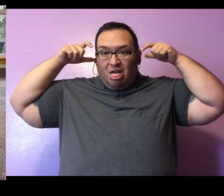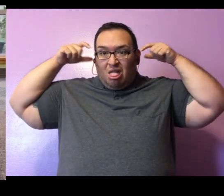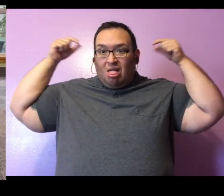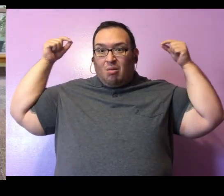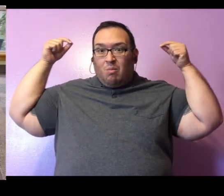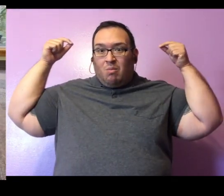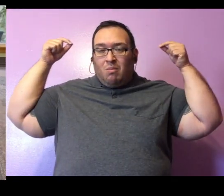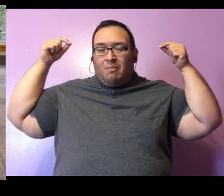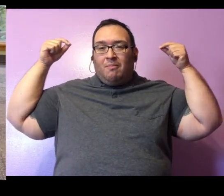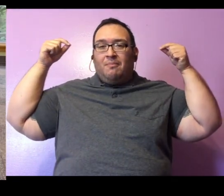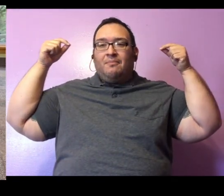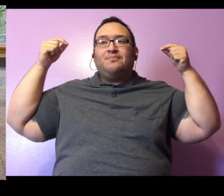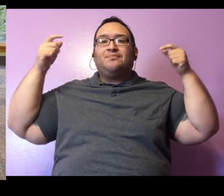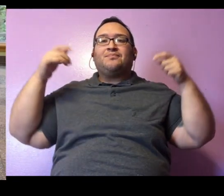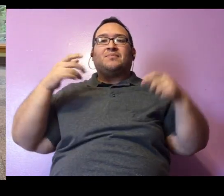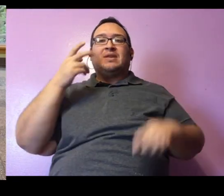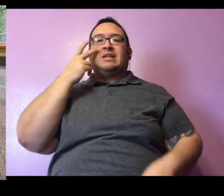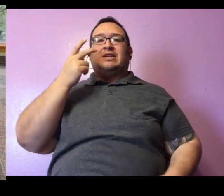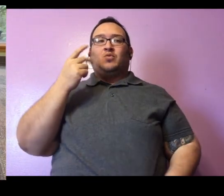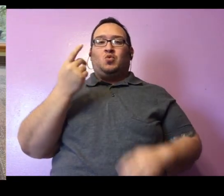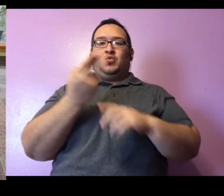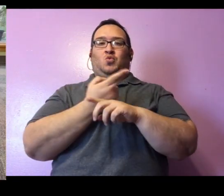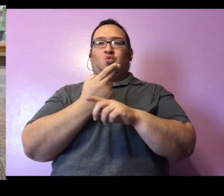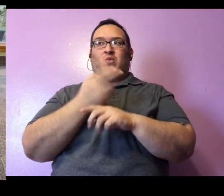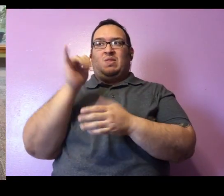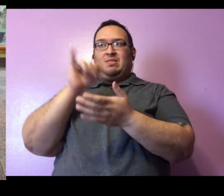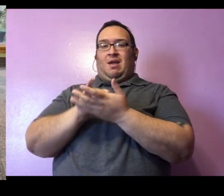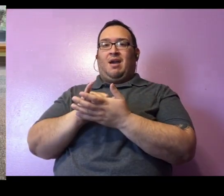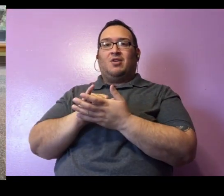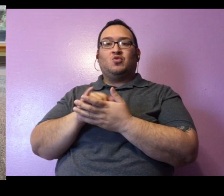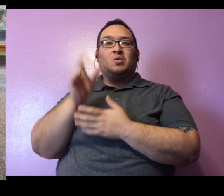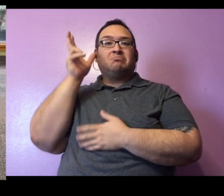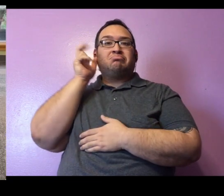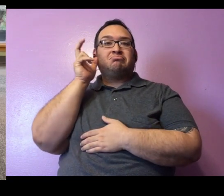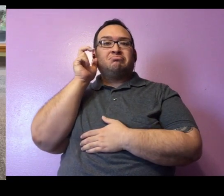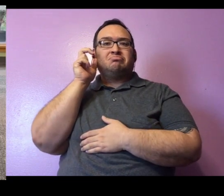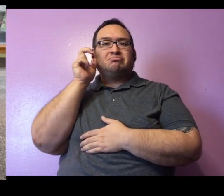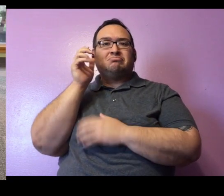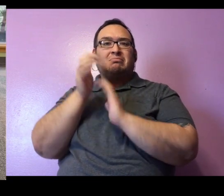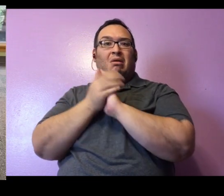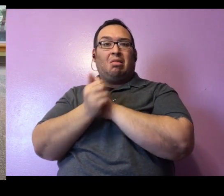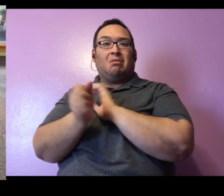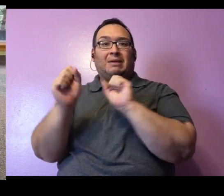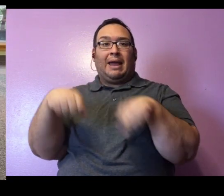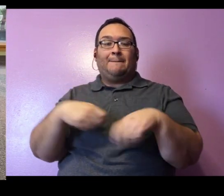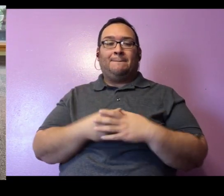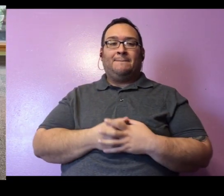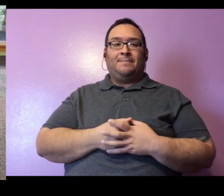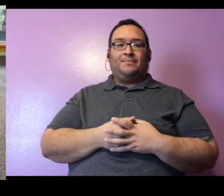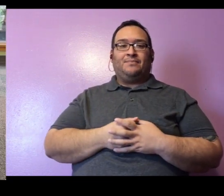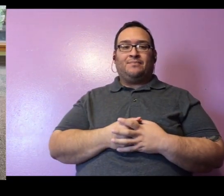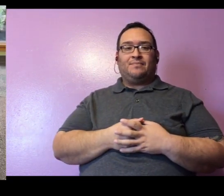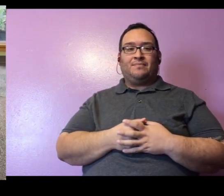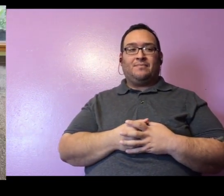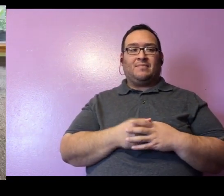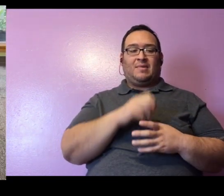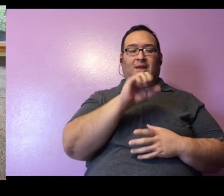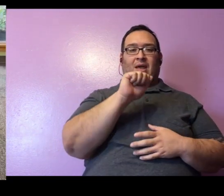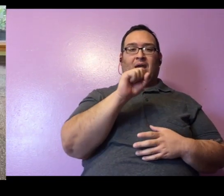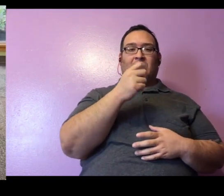that stick out nice to the side she definitely uses those to hear very well. Ashlyn has asked if she has